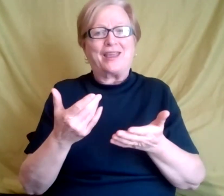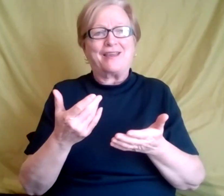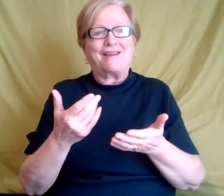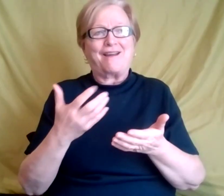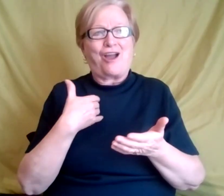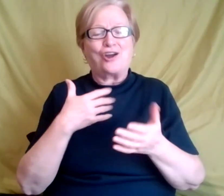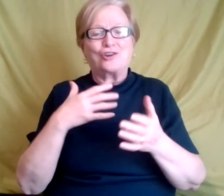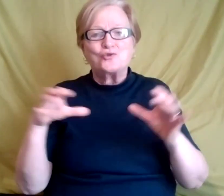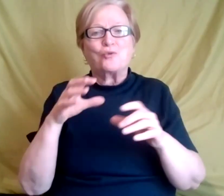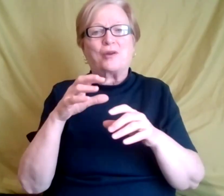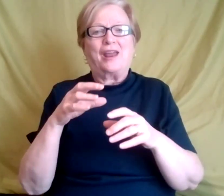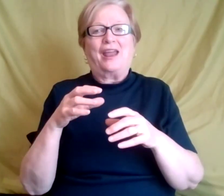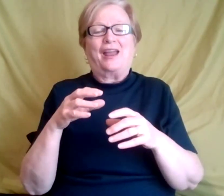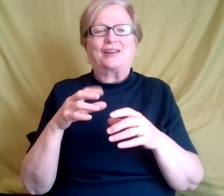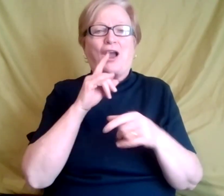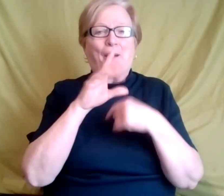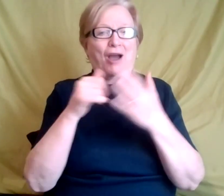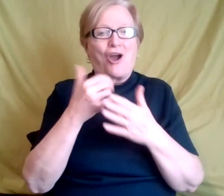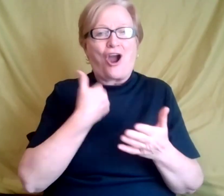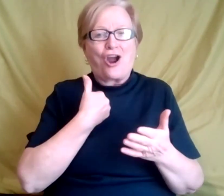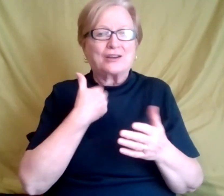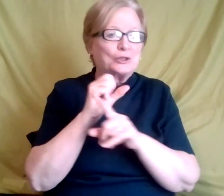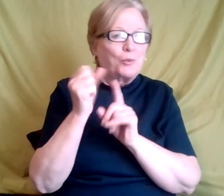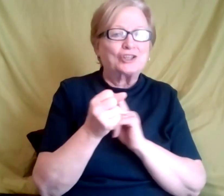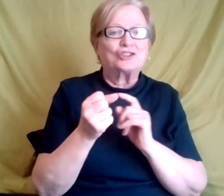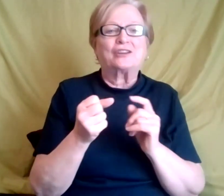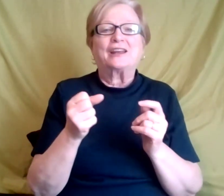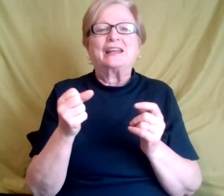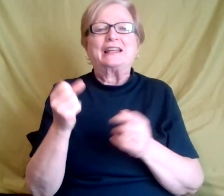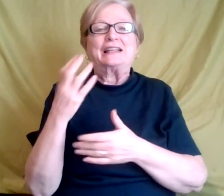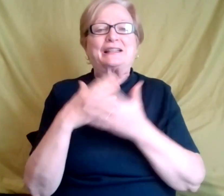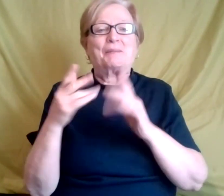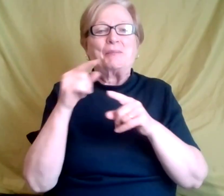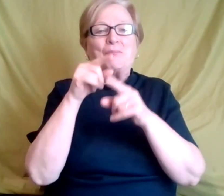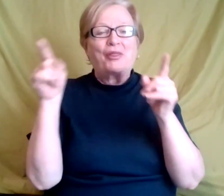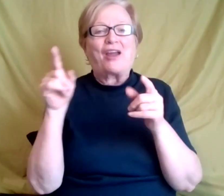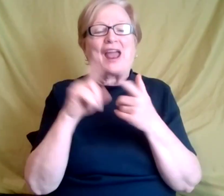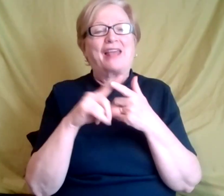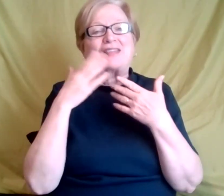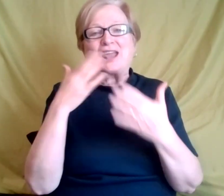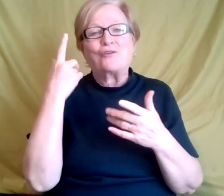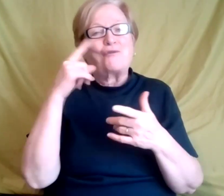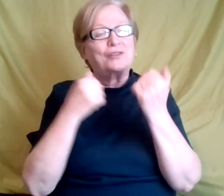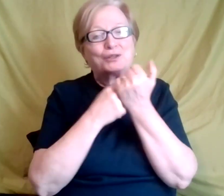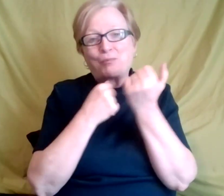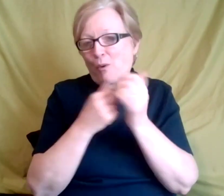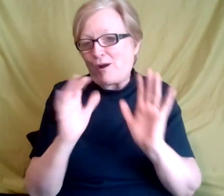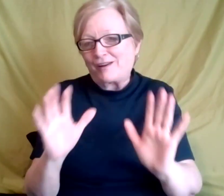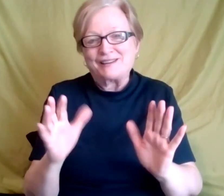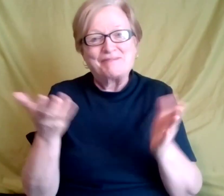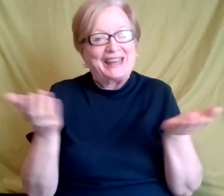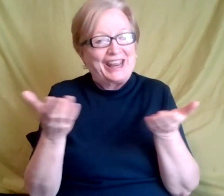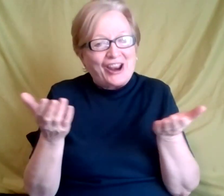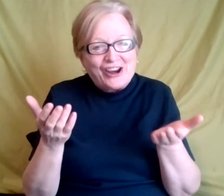tell you, and speaking of LinkedIn, I'm sure that there may be some other LinkedIn colleagues that are out there and thank you for the support and, and being here.